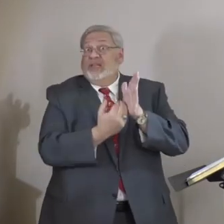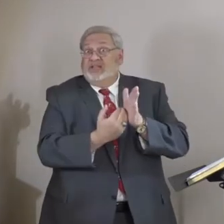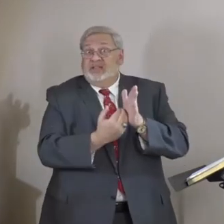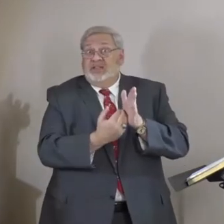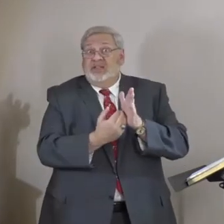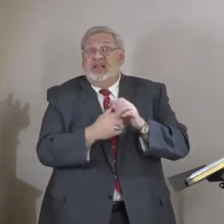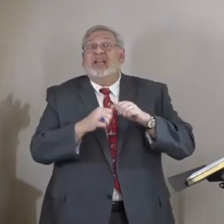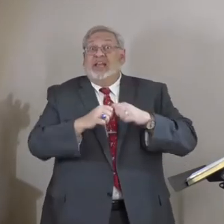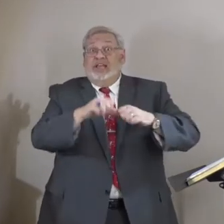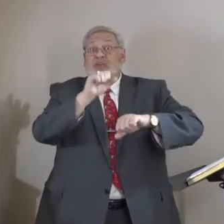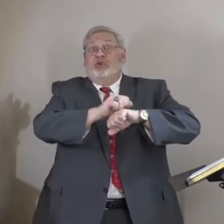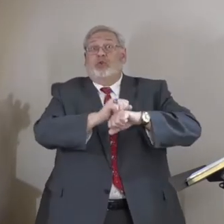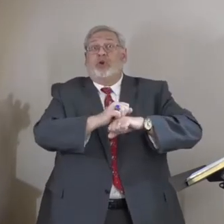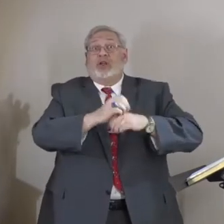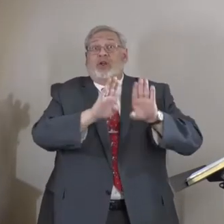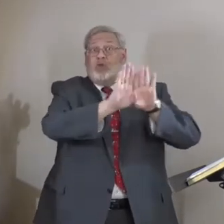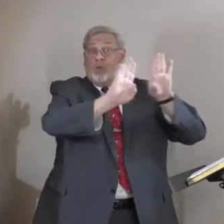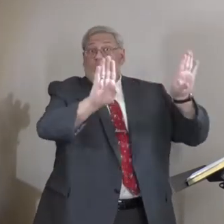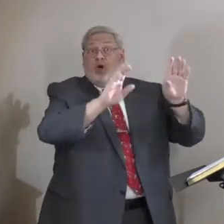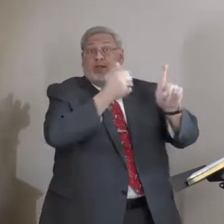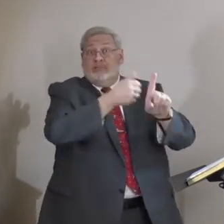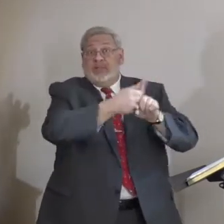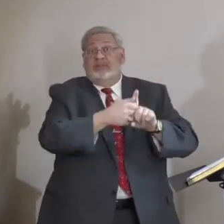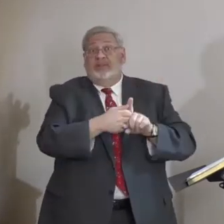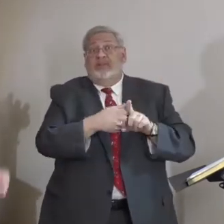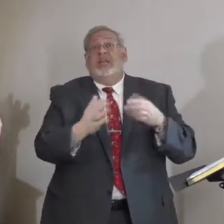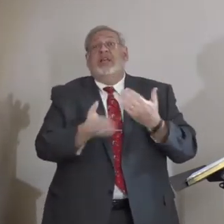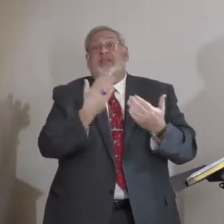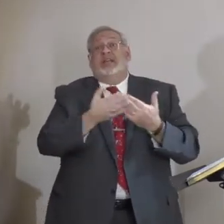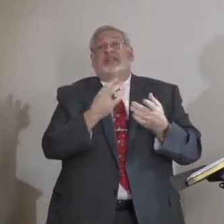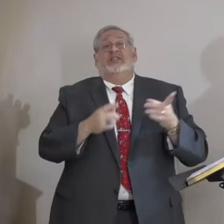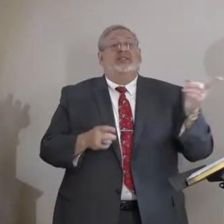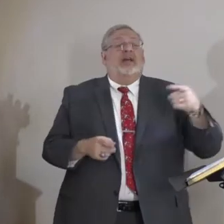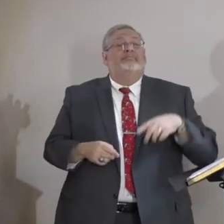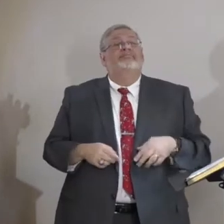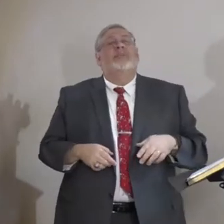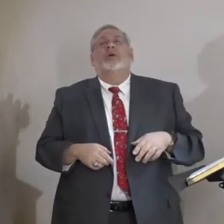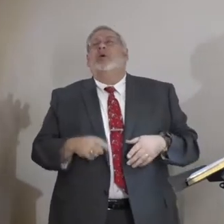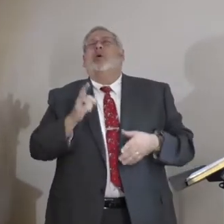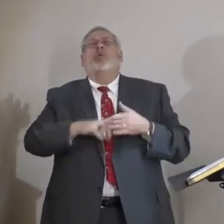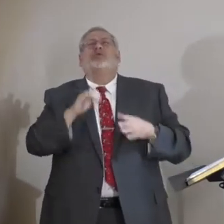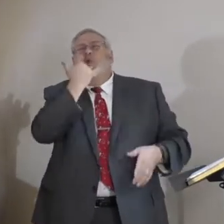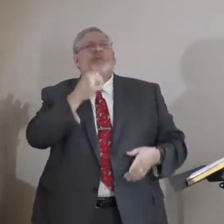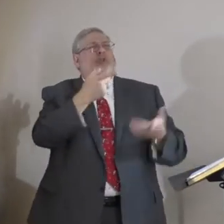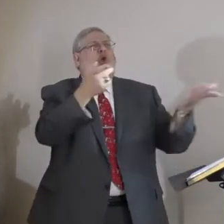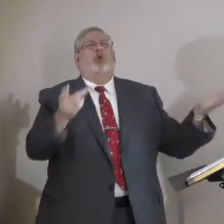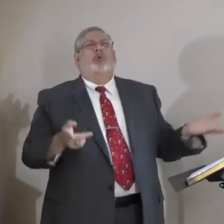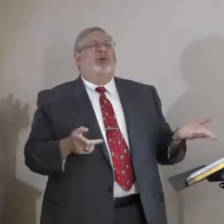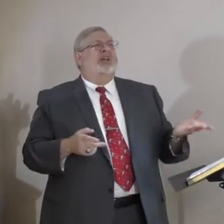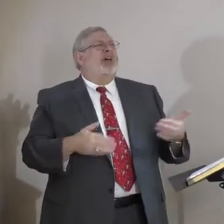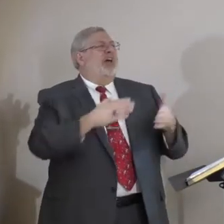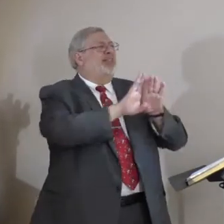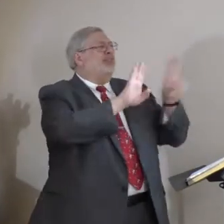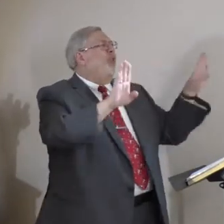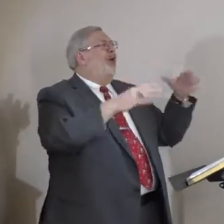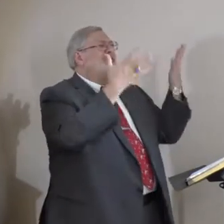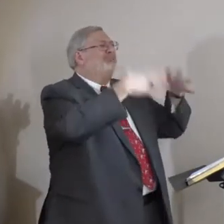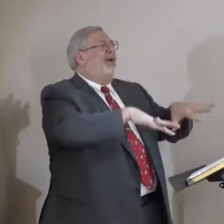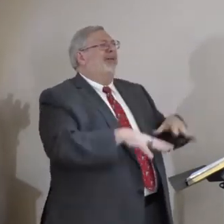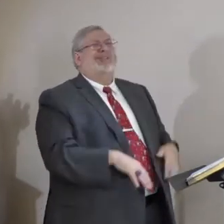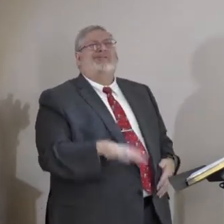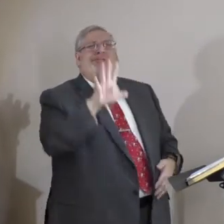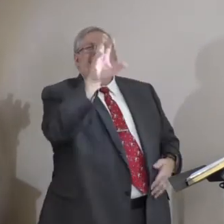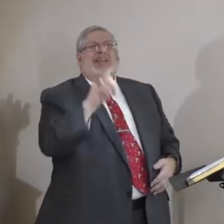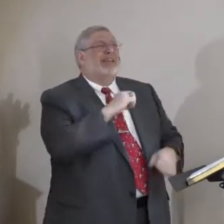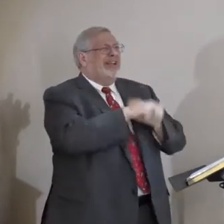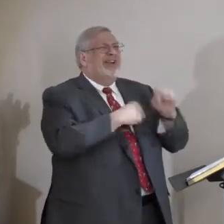kept working on the wall. It would have been very easy for Nehemiah to come back to the city and say, what's wrong with you people? This wall has been broken down for the past